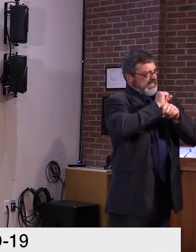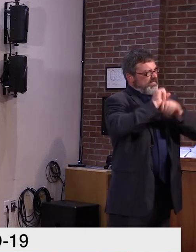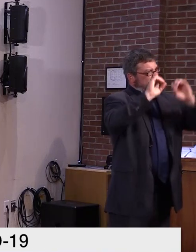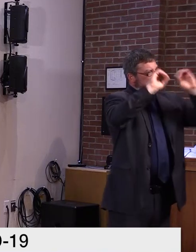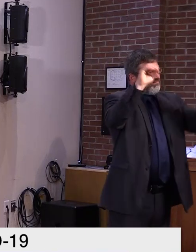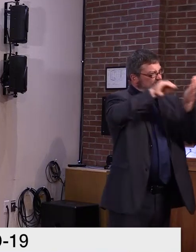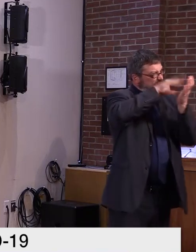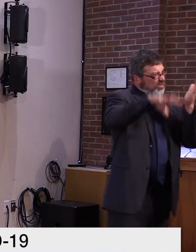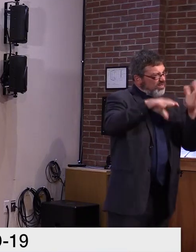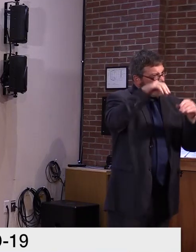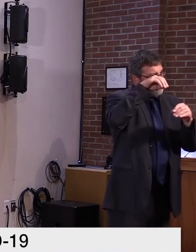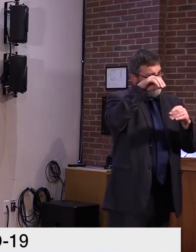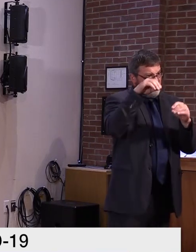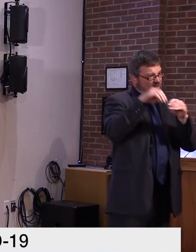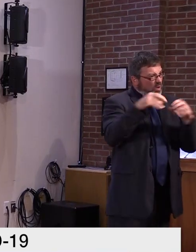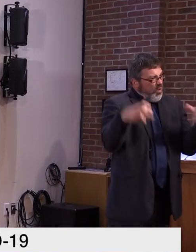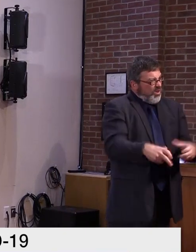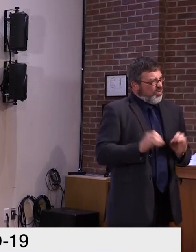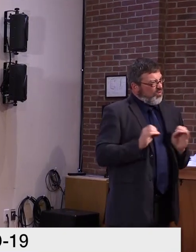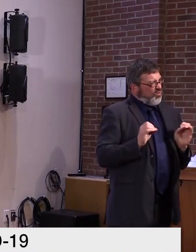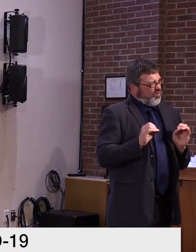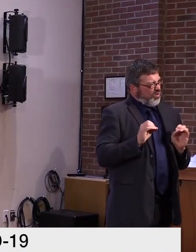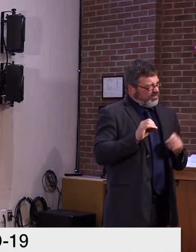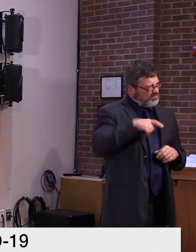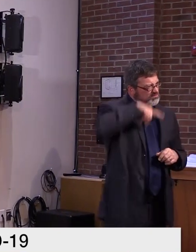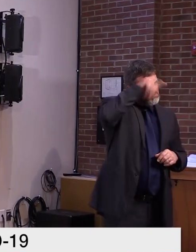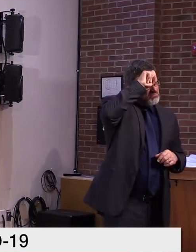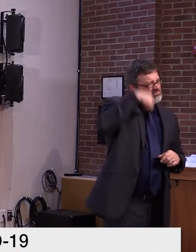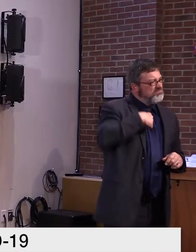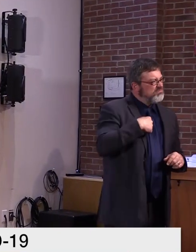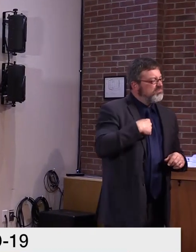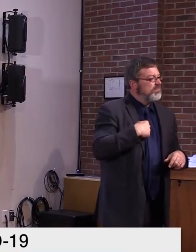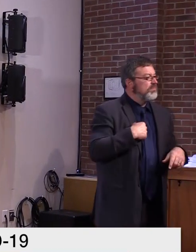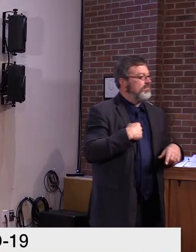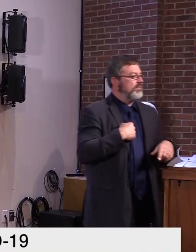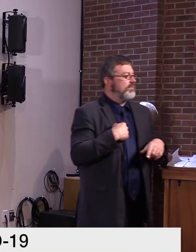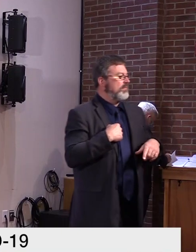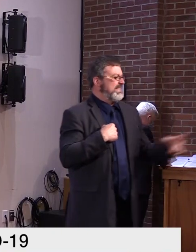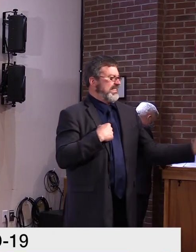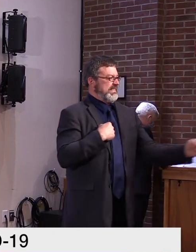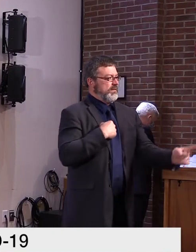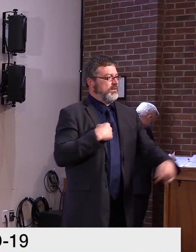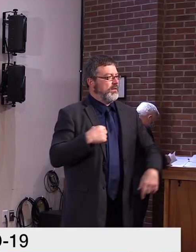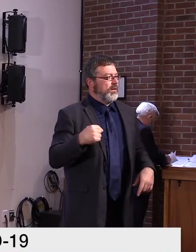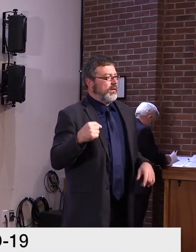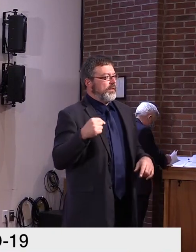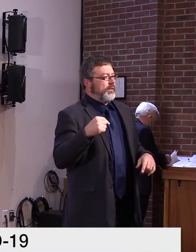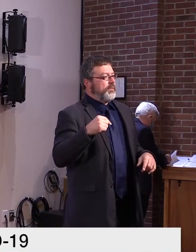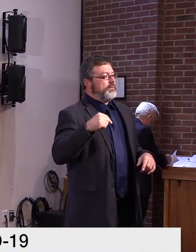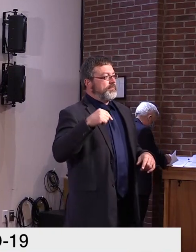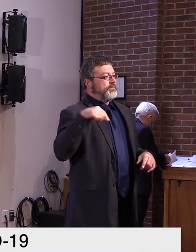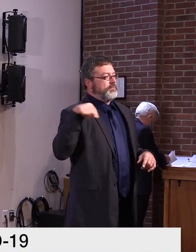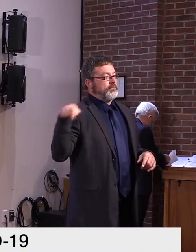I think Rich is still on the phone, but I believe that is statewide across all campuses.